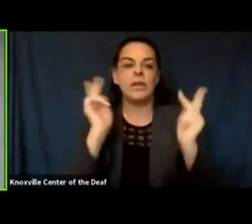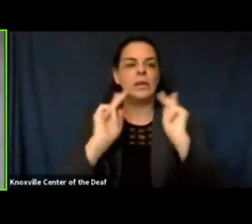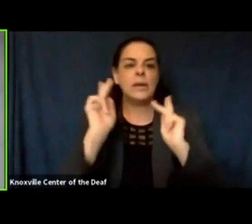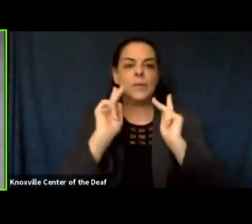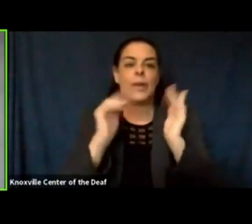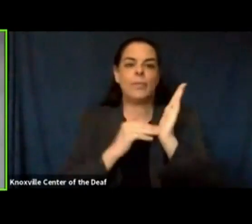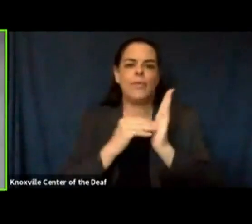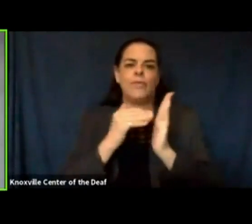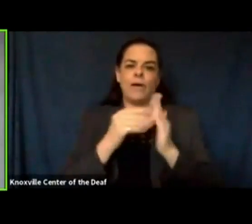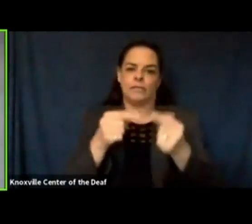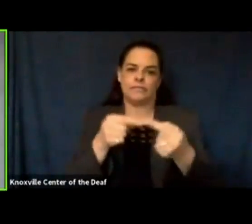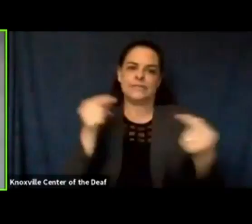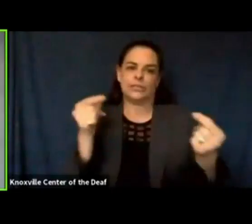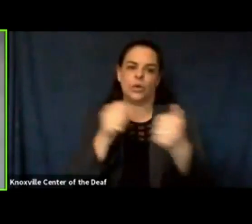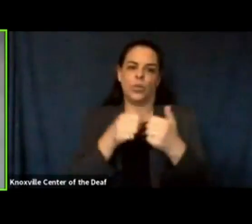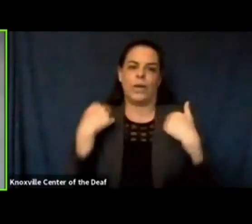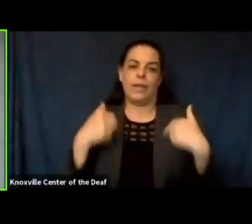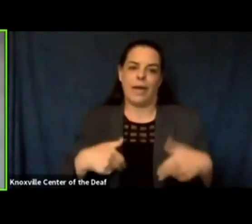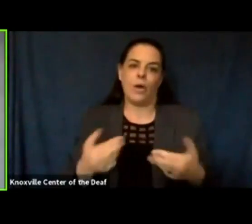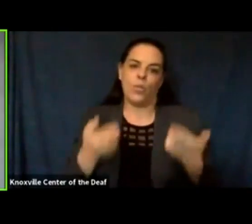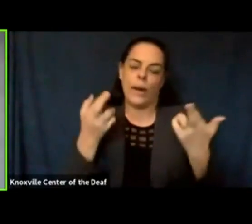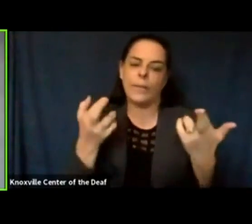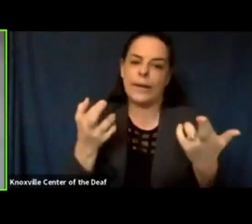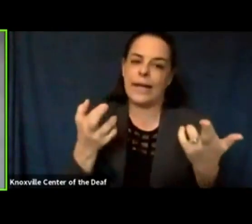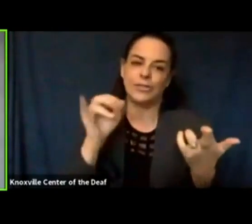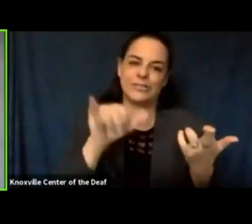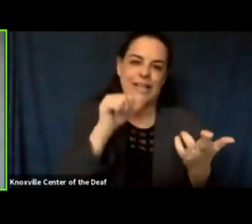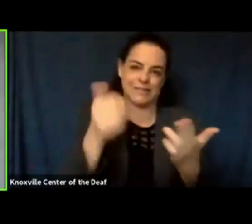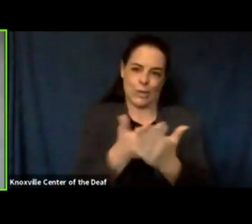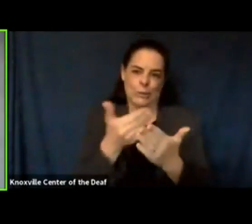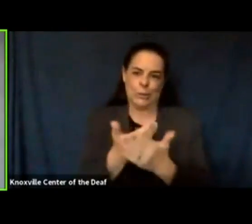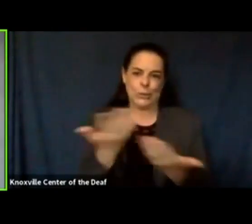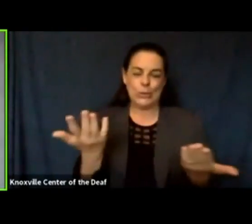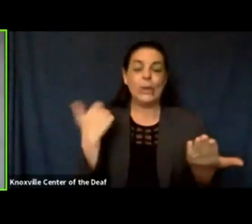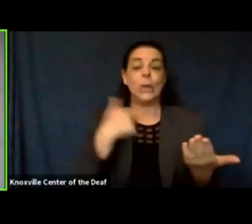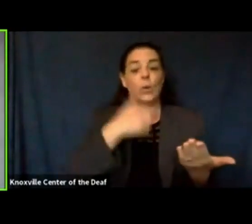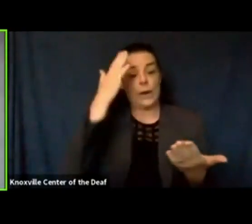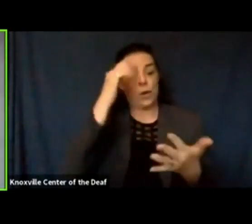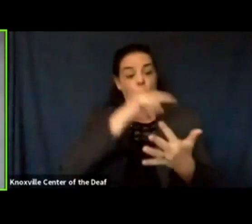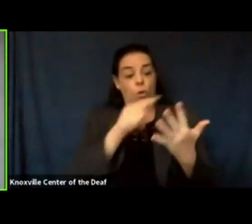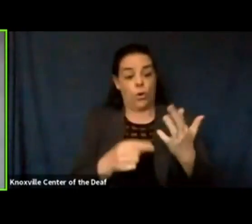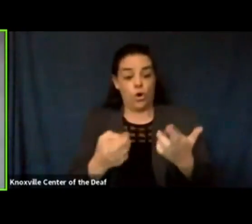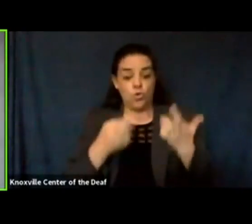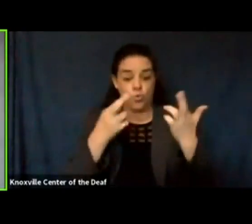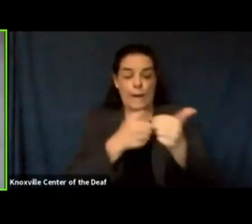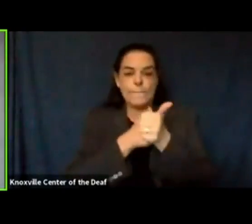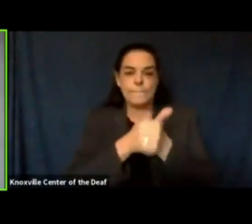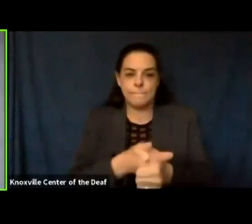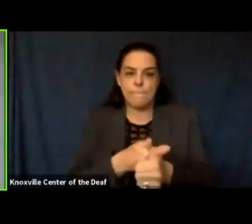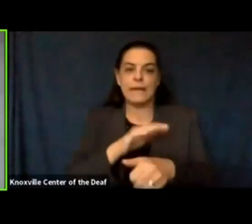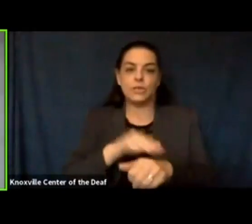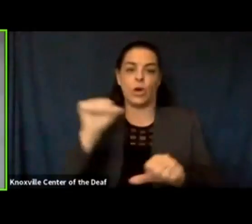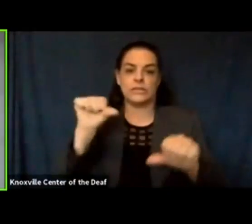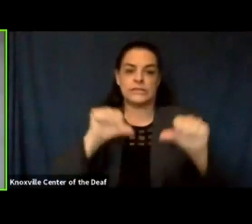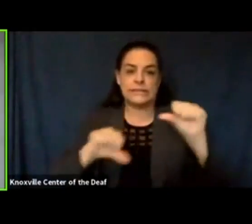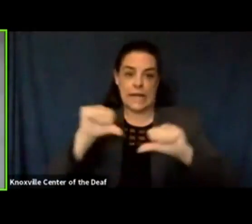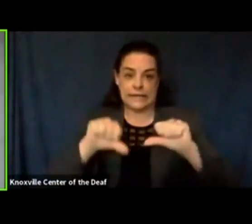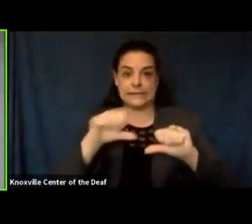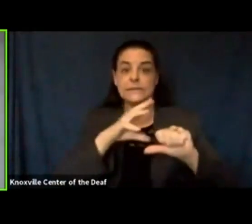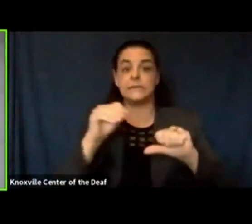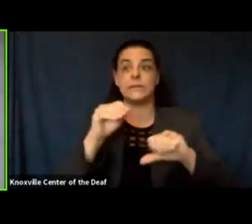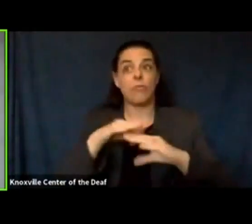frequently disagree with health recommendations. We know that these recommendations are based on science and data,